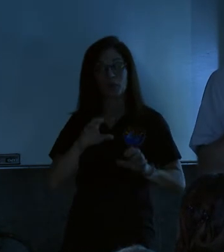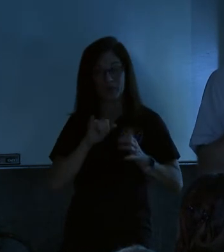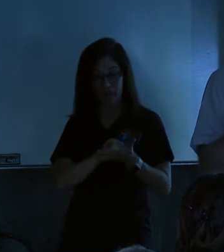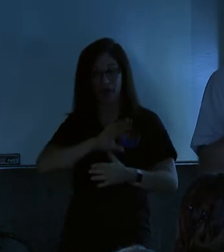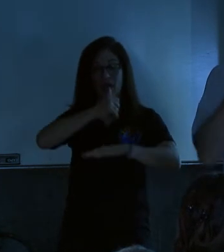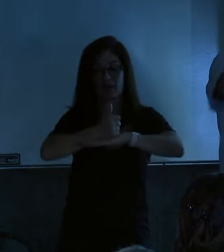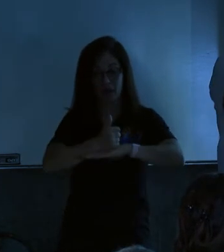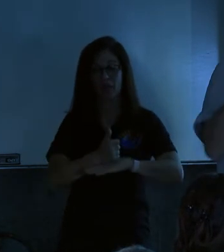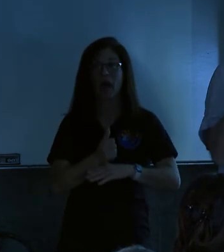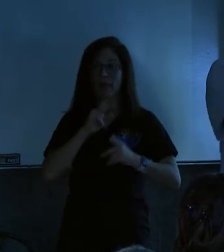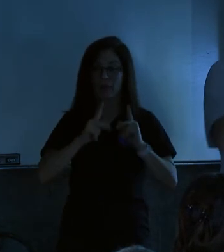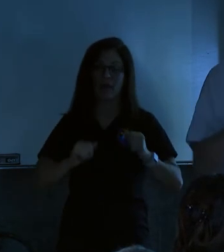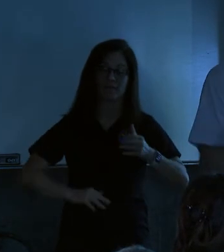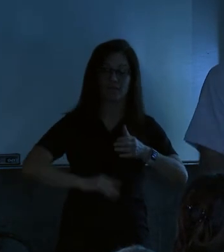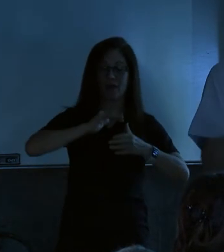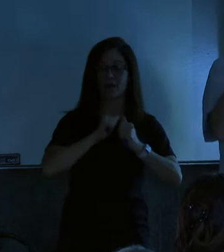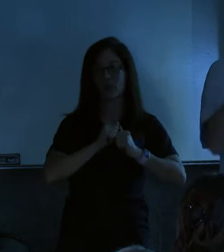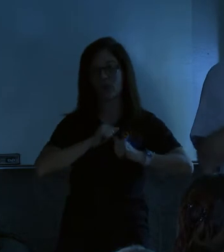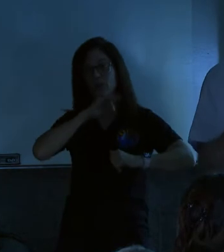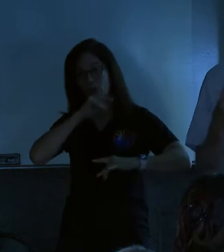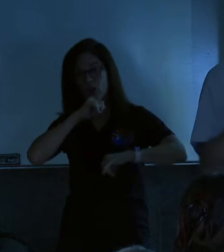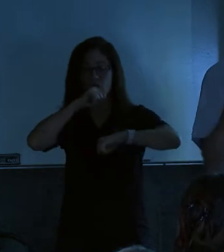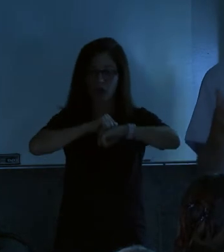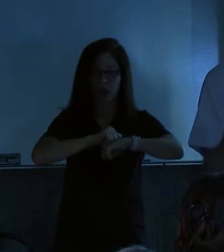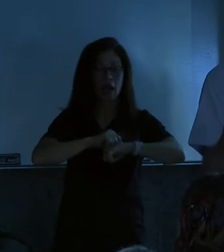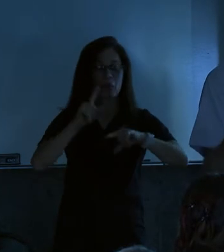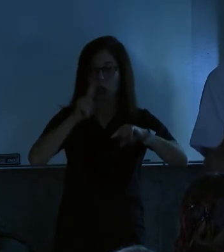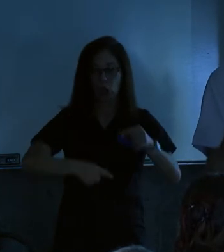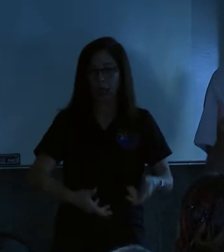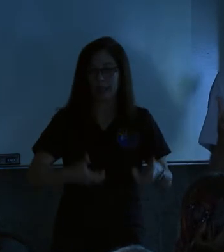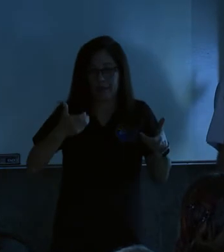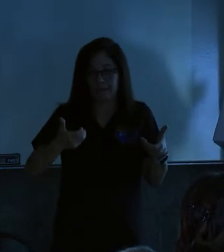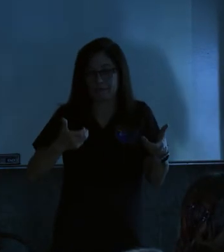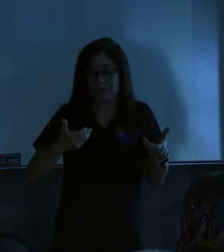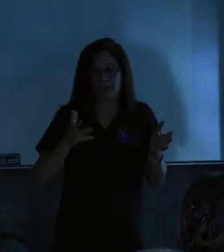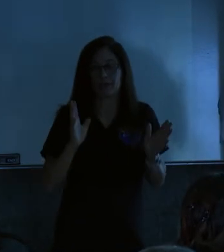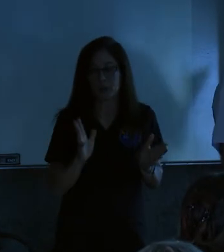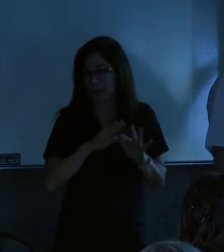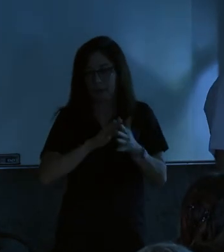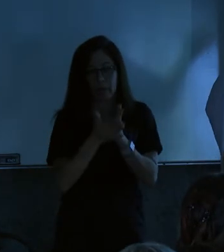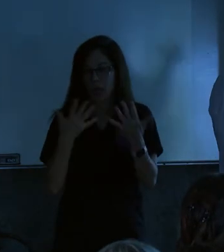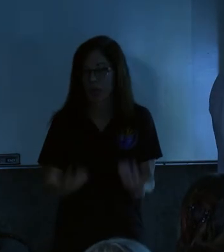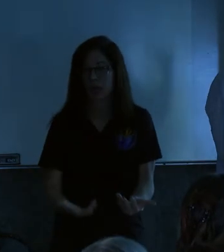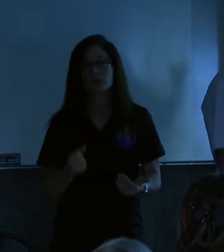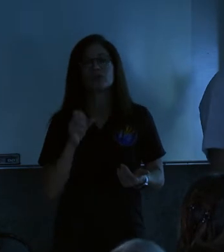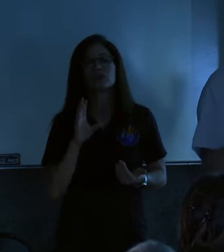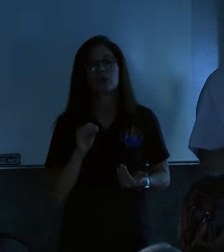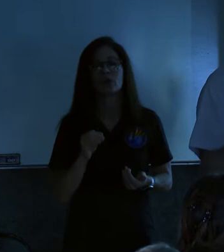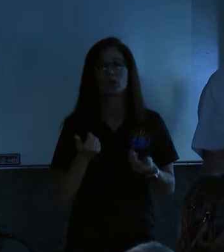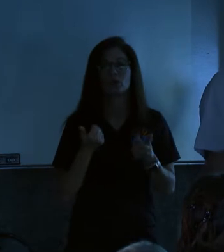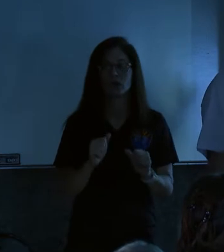and we couldn't lift them up. We had to go up there and empty them out before the truck to pick them up. They just get too heavy. And so we're trying